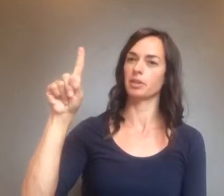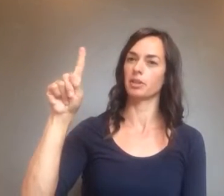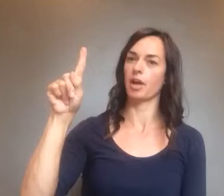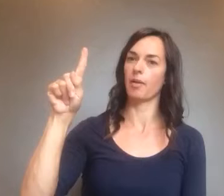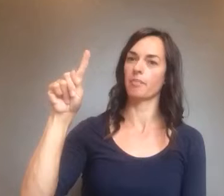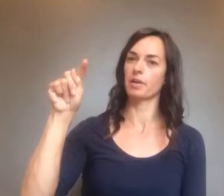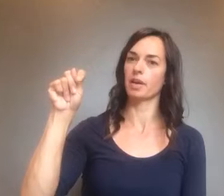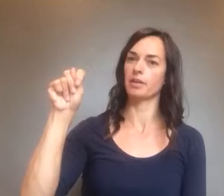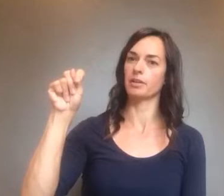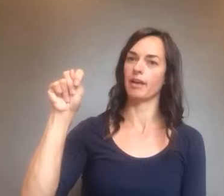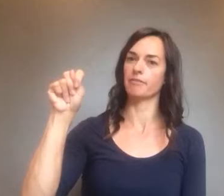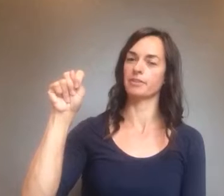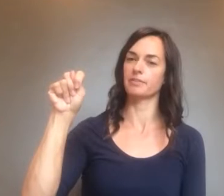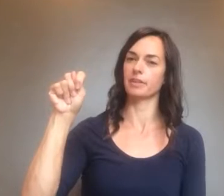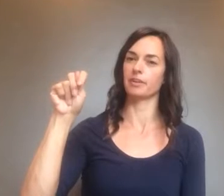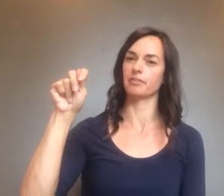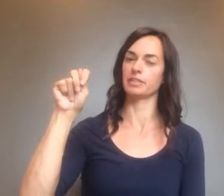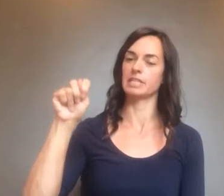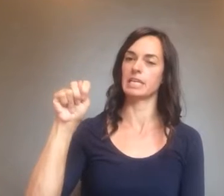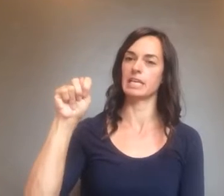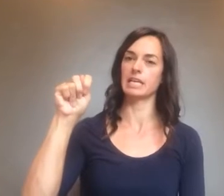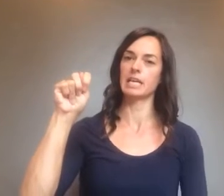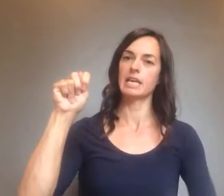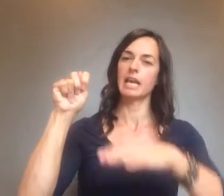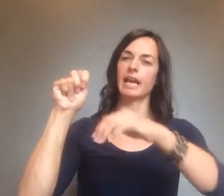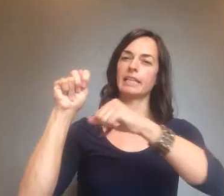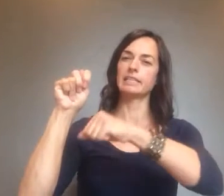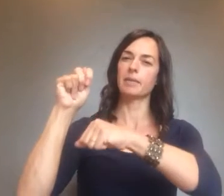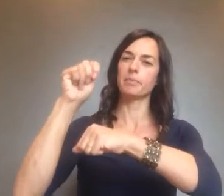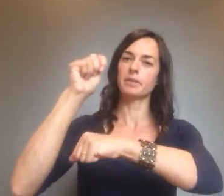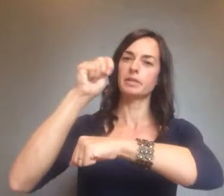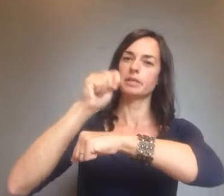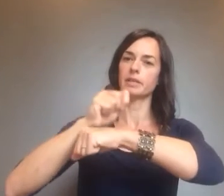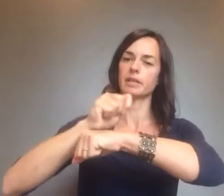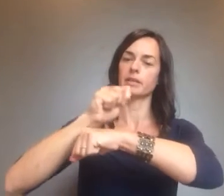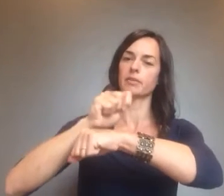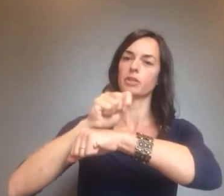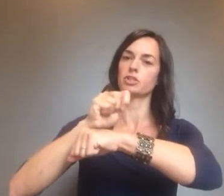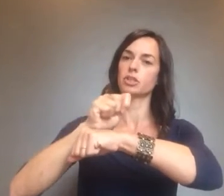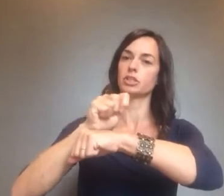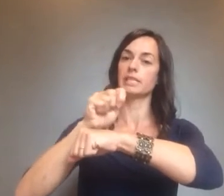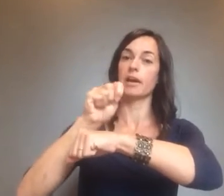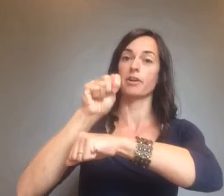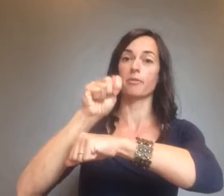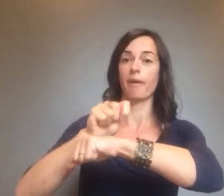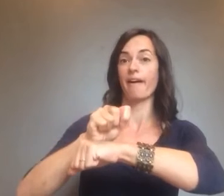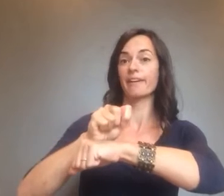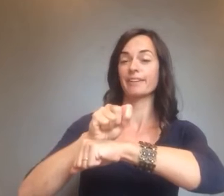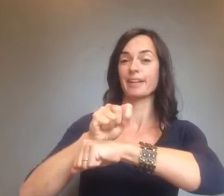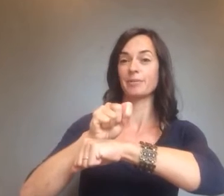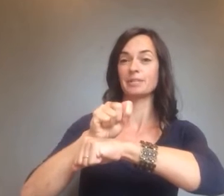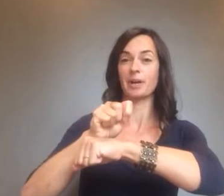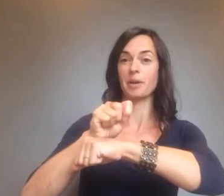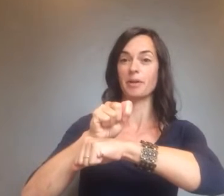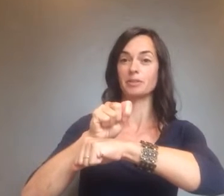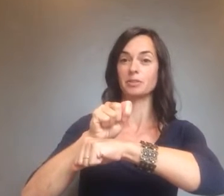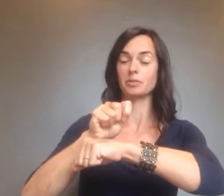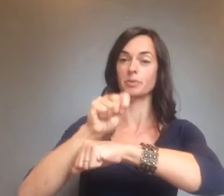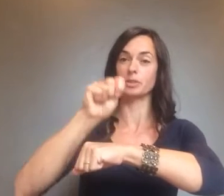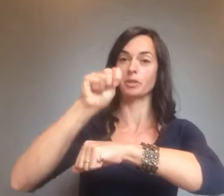your thumb under that first finger for T. And the temple, or the church, sat on a rock, like we talked about how the church was built on